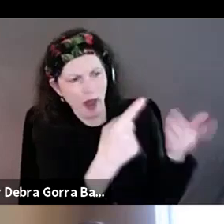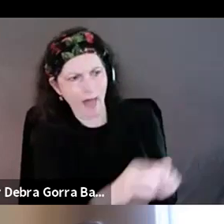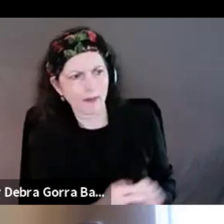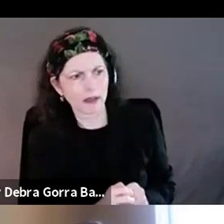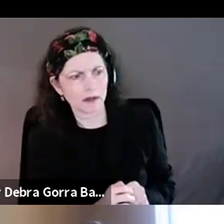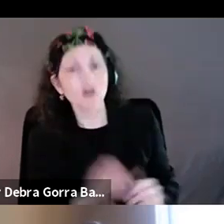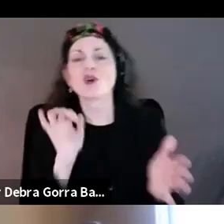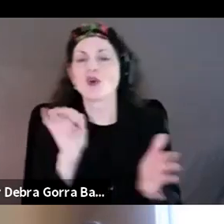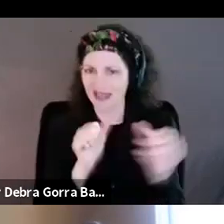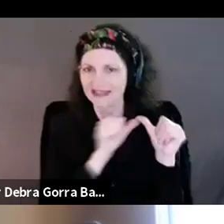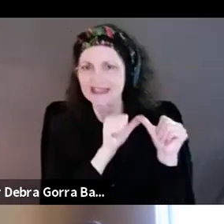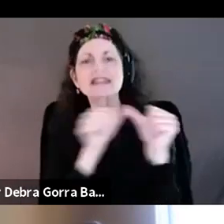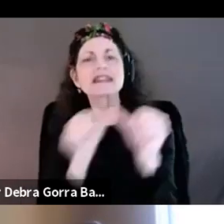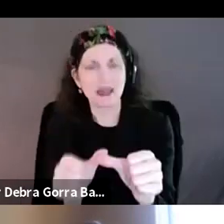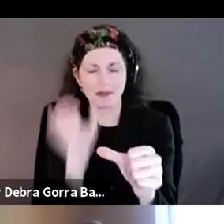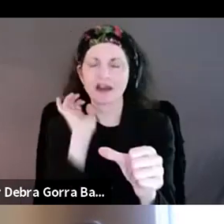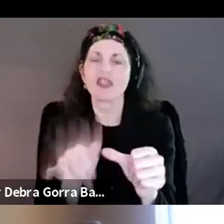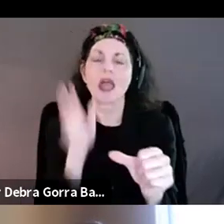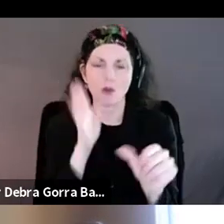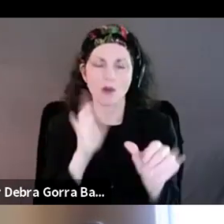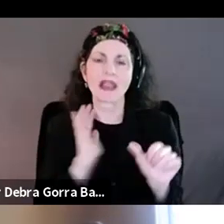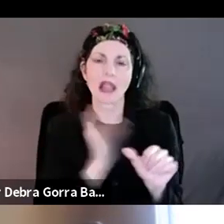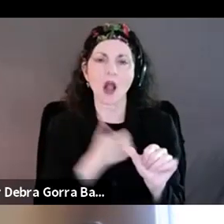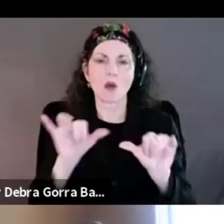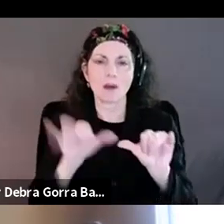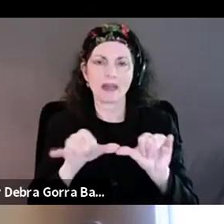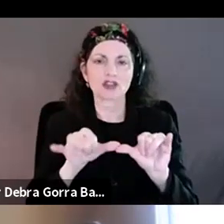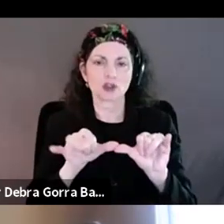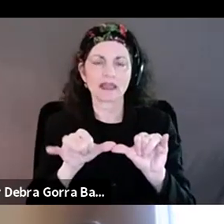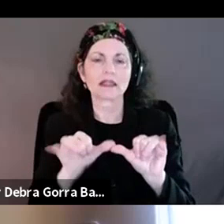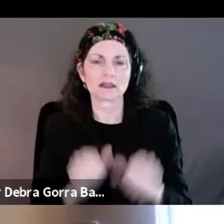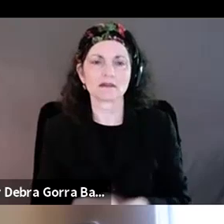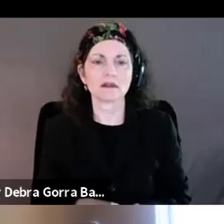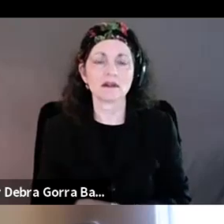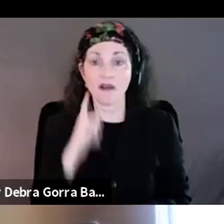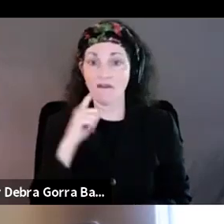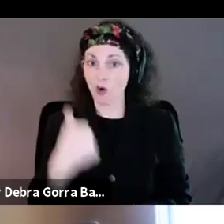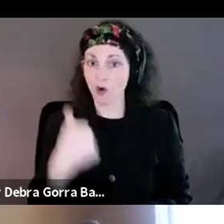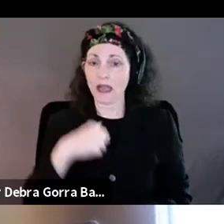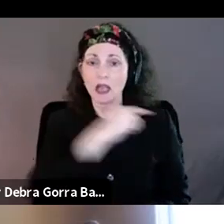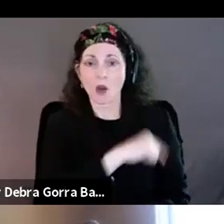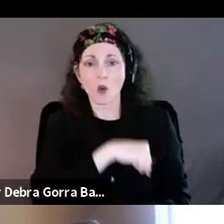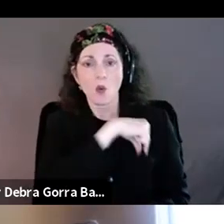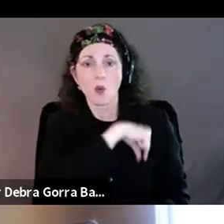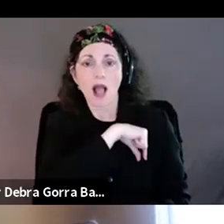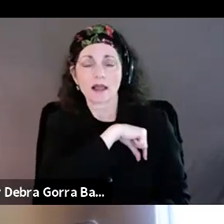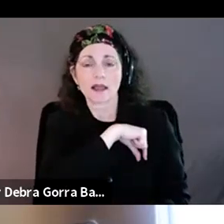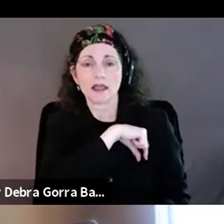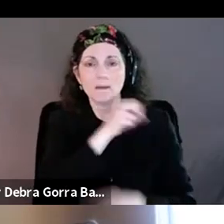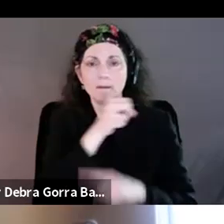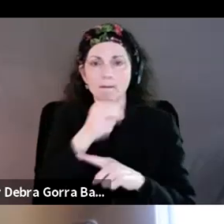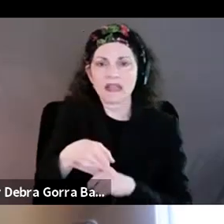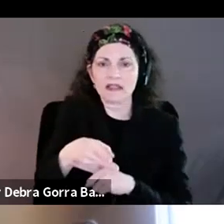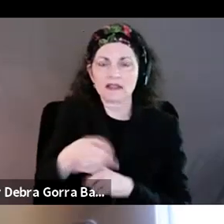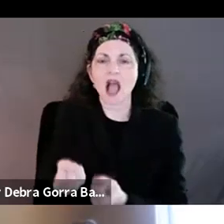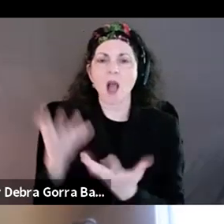key, the measurement of, so I'm, and for me, it's quality over quantity. It just so happens that we have